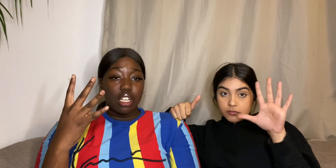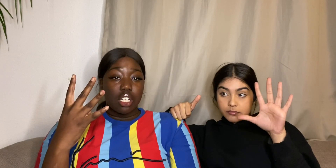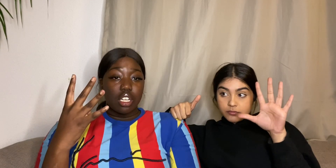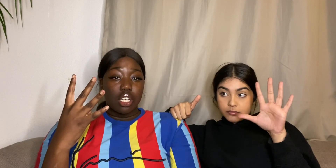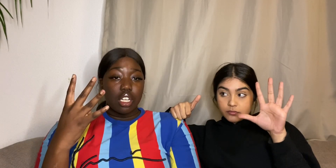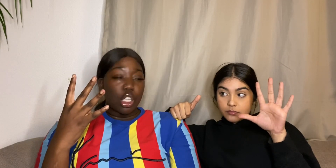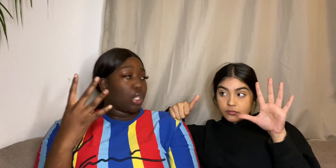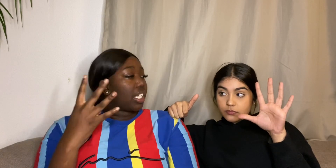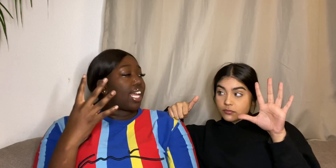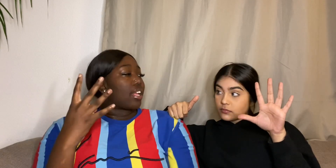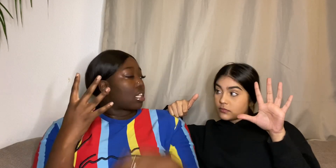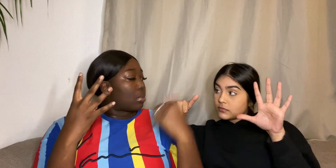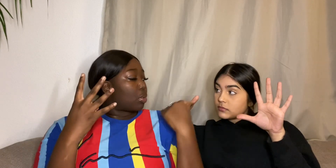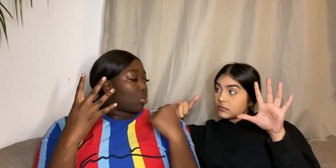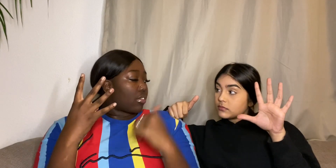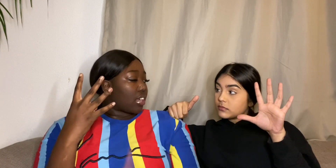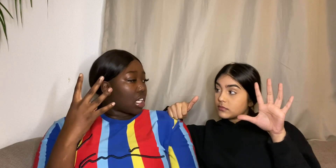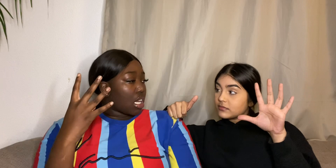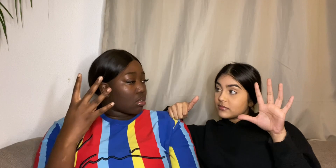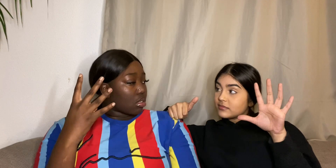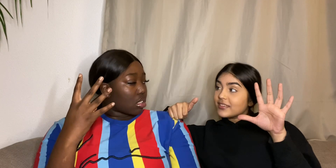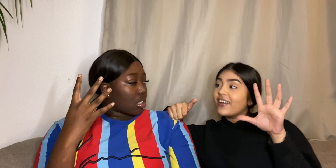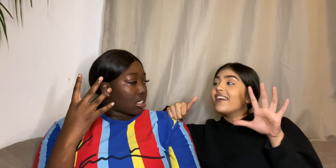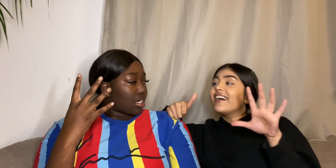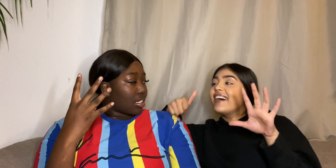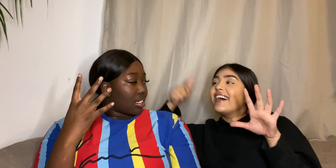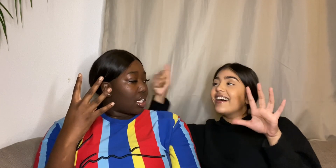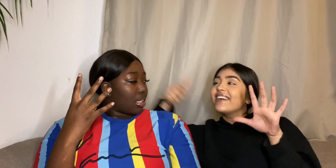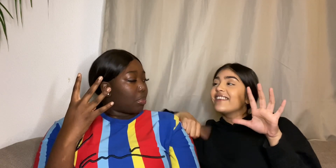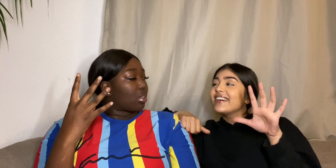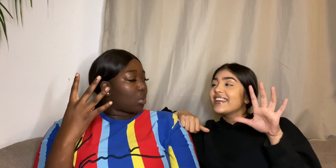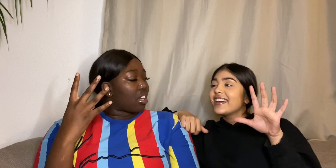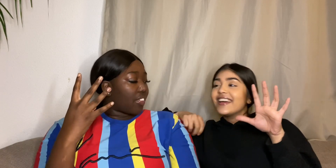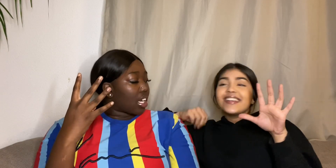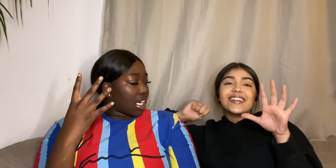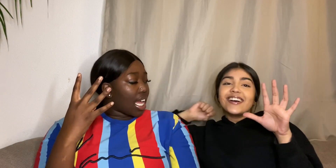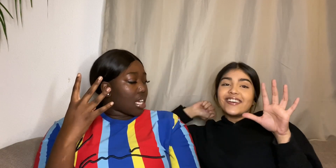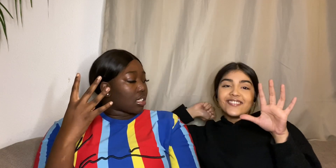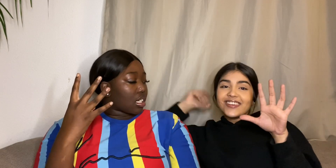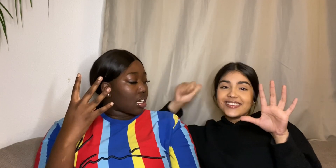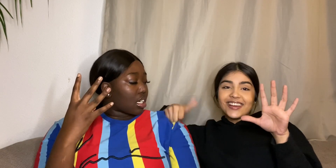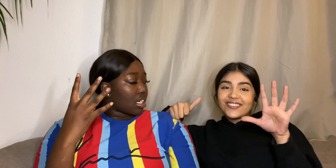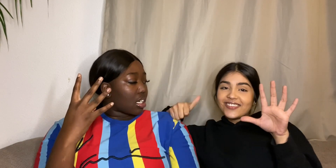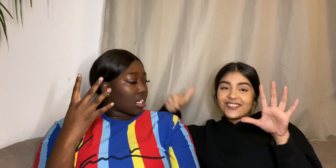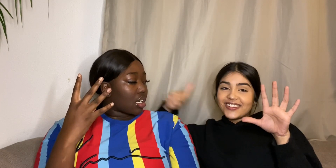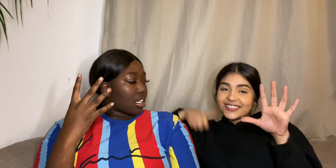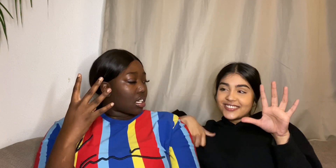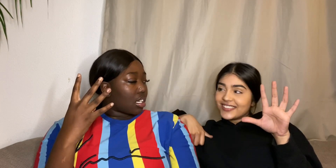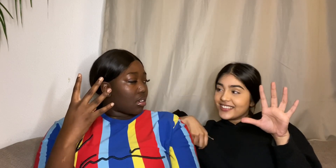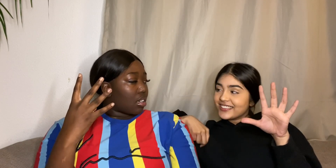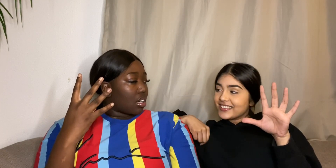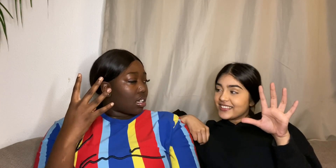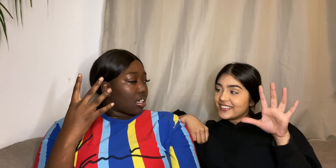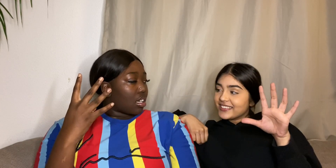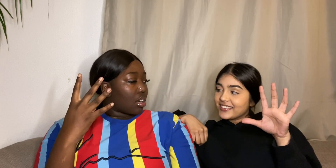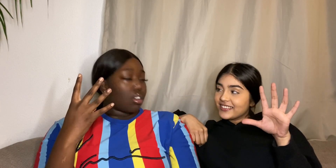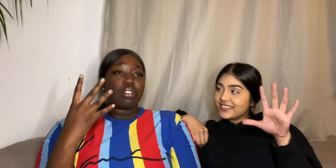You did Put one finger down No Put one finger down No Feta will be first Alright